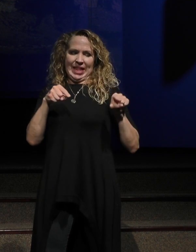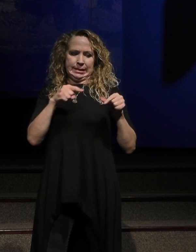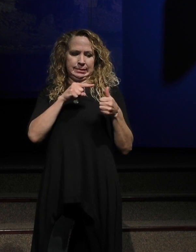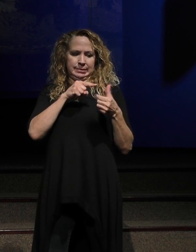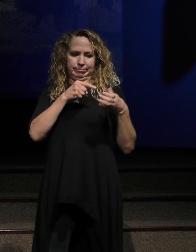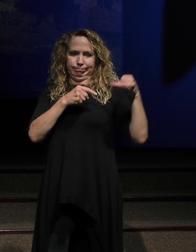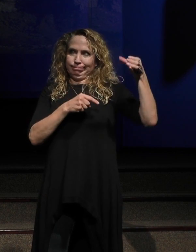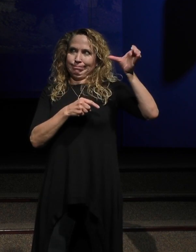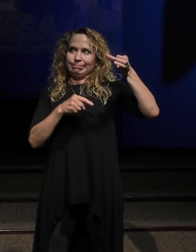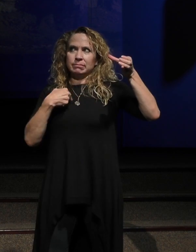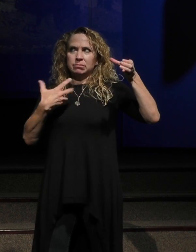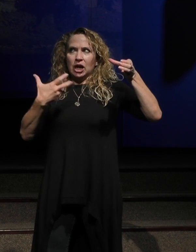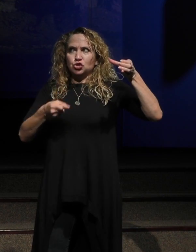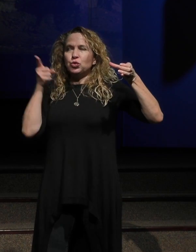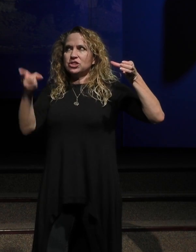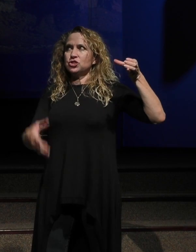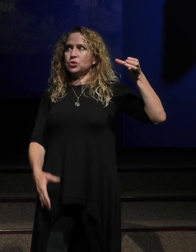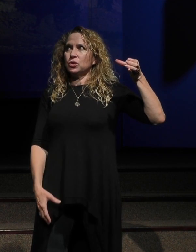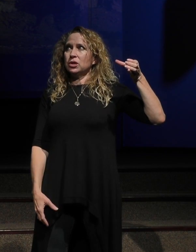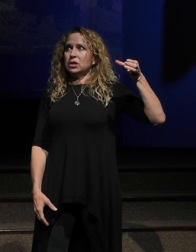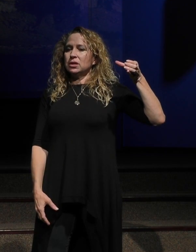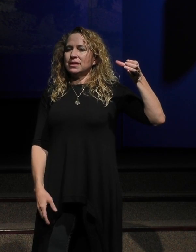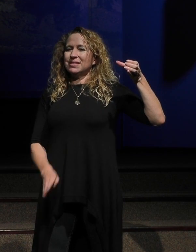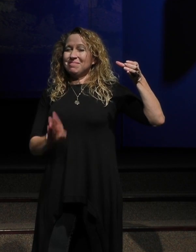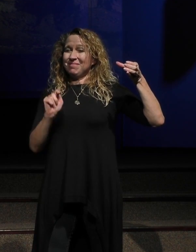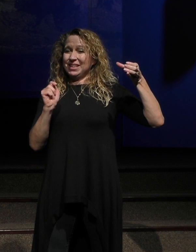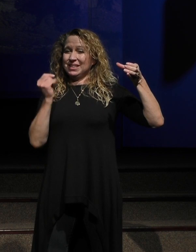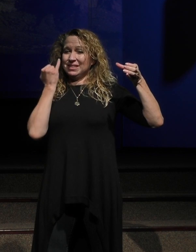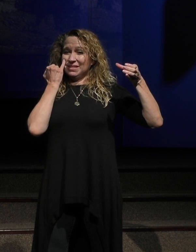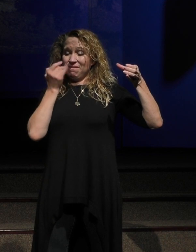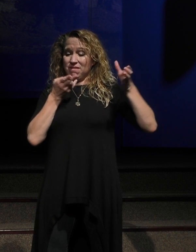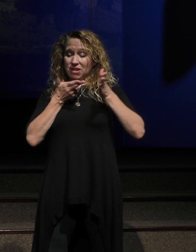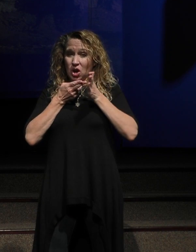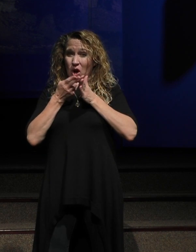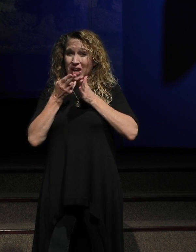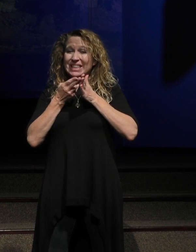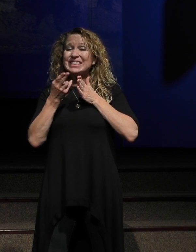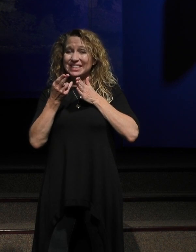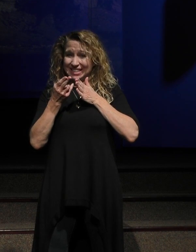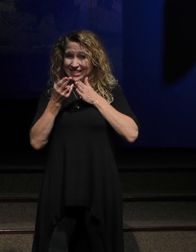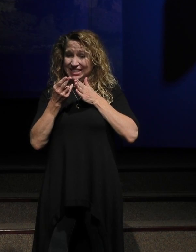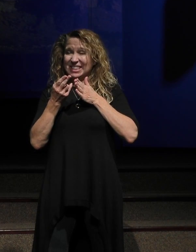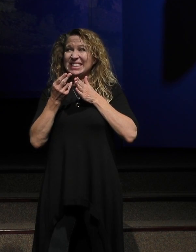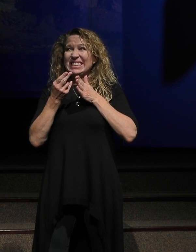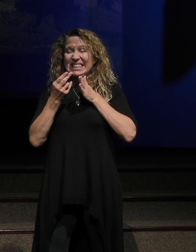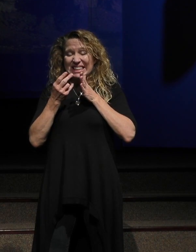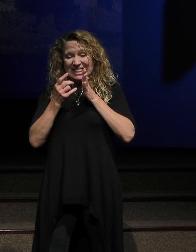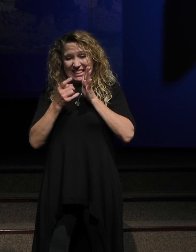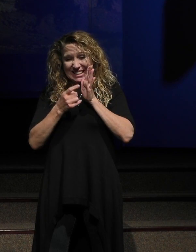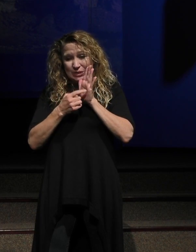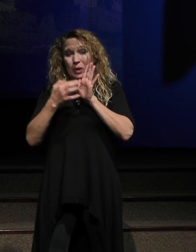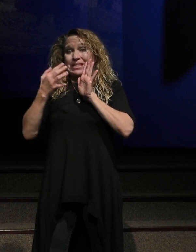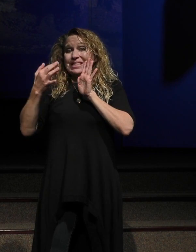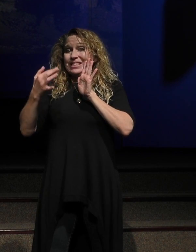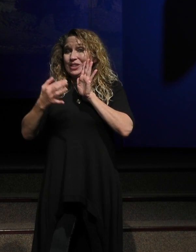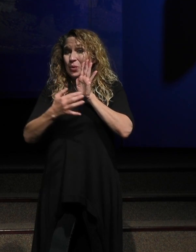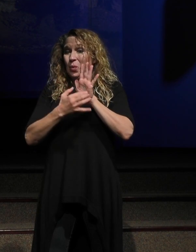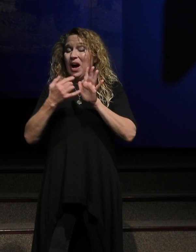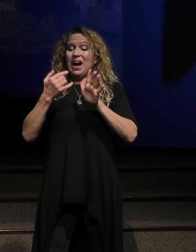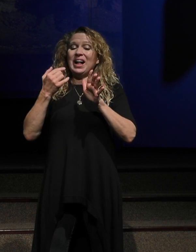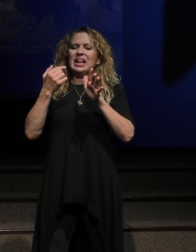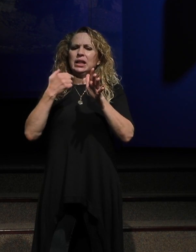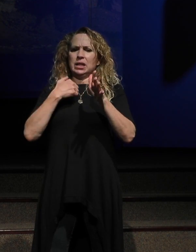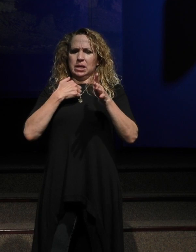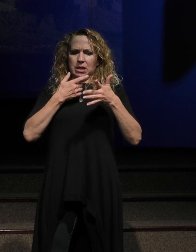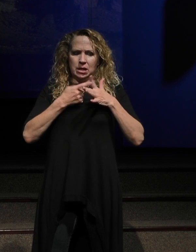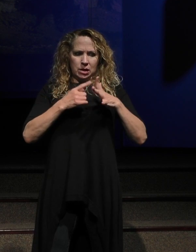life. But if I'm really honest, there's those times soon after that I say that, that I start to